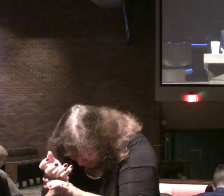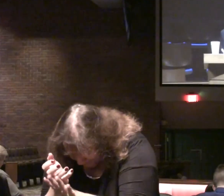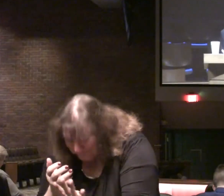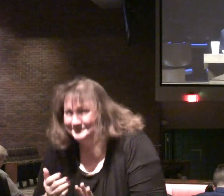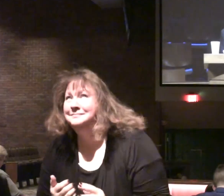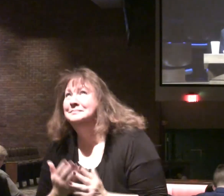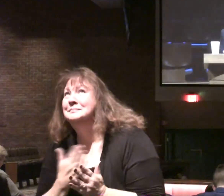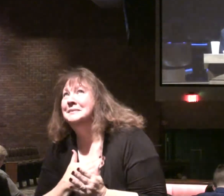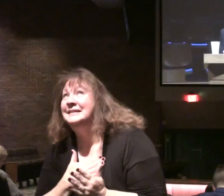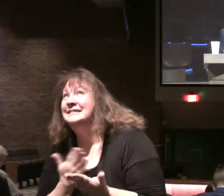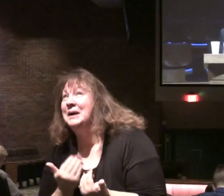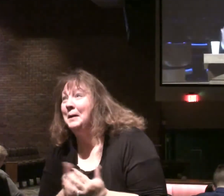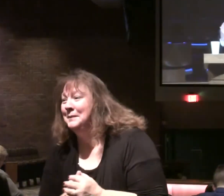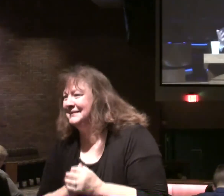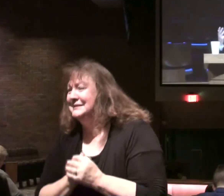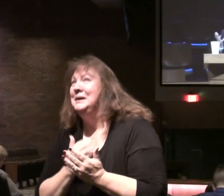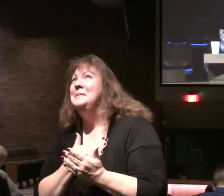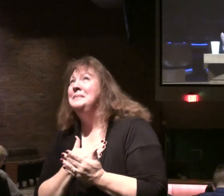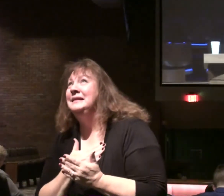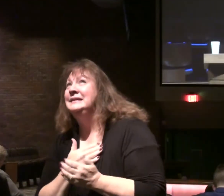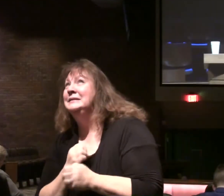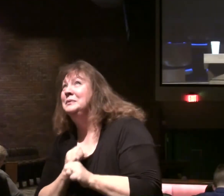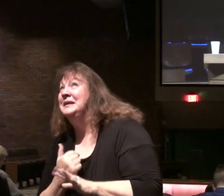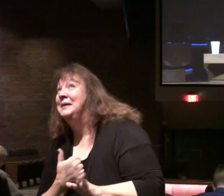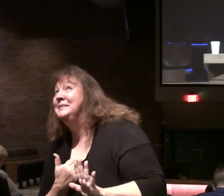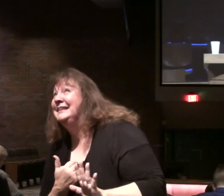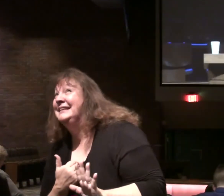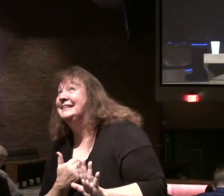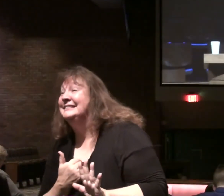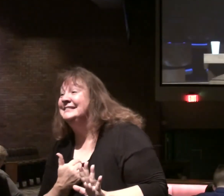him. Please spare my life.